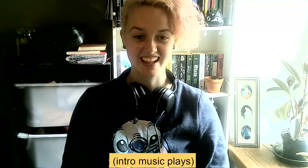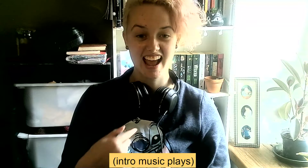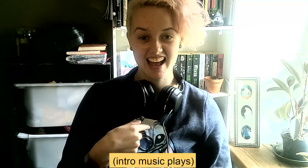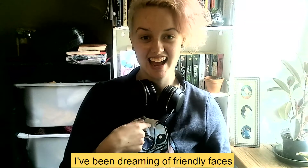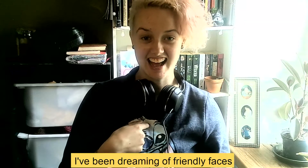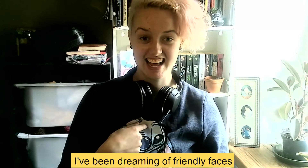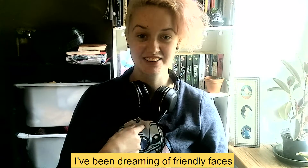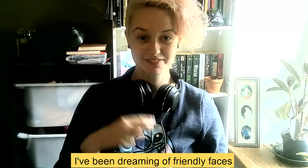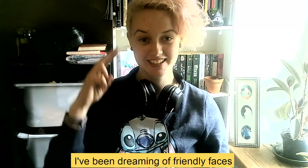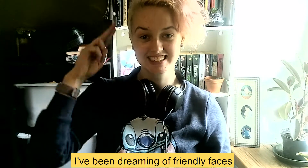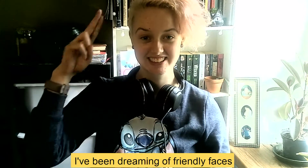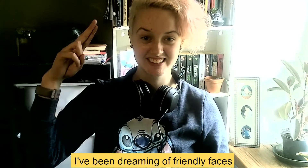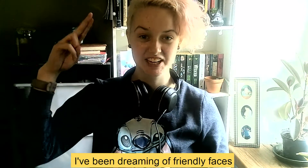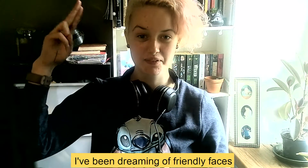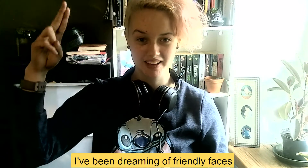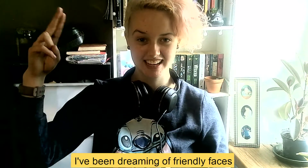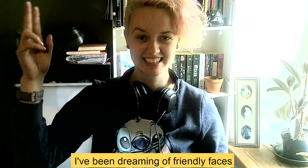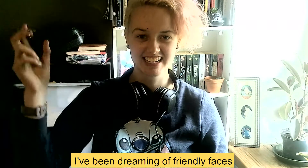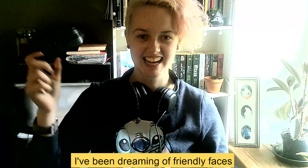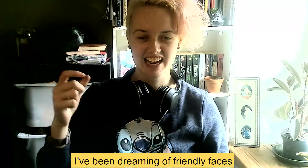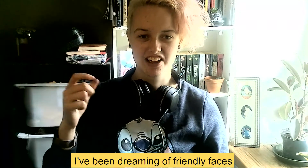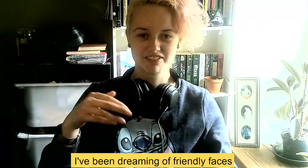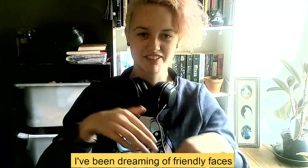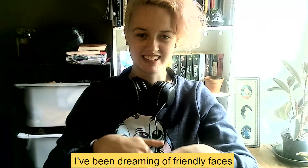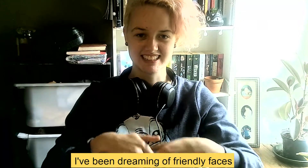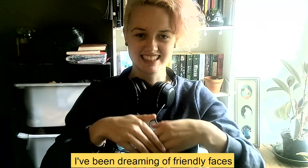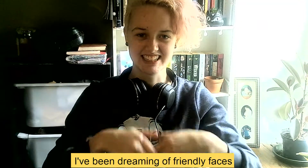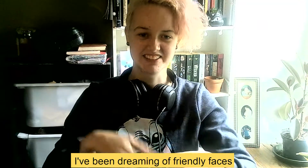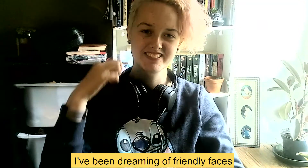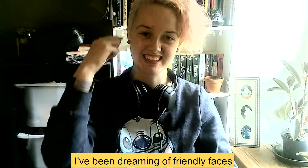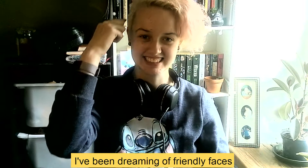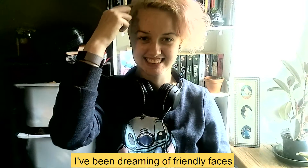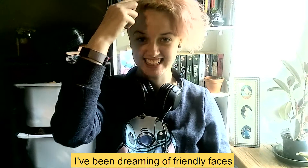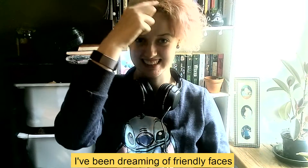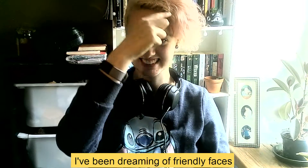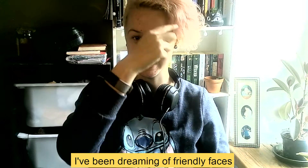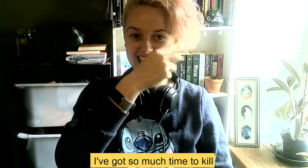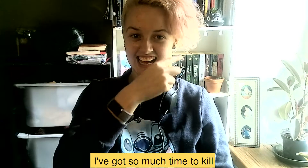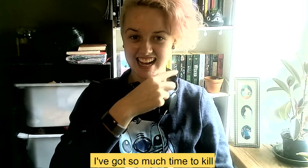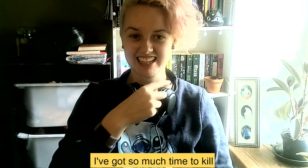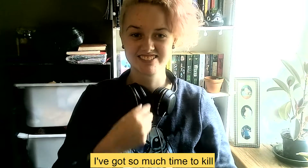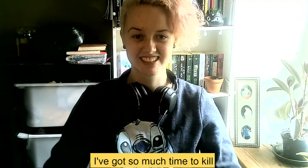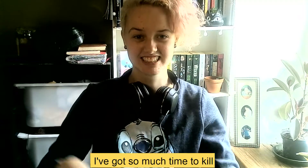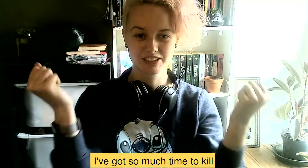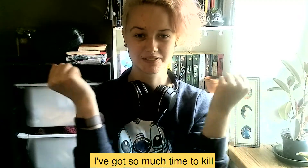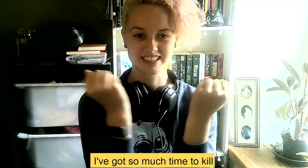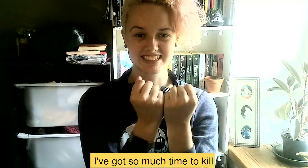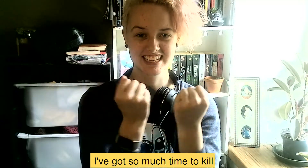I've been dreamin' friendly faces, and I've got so much